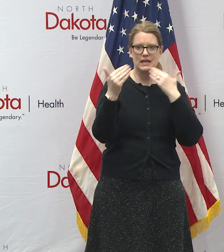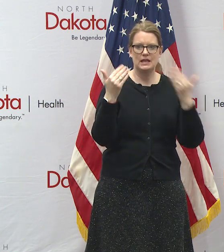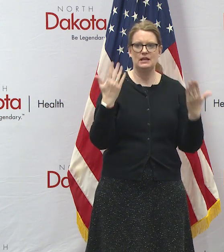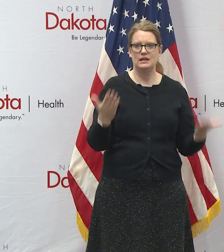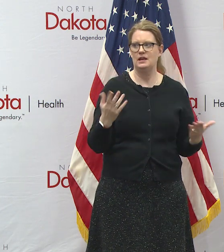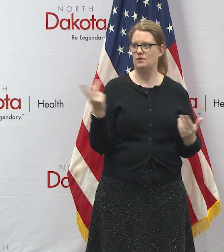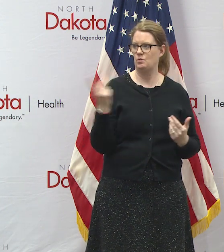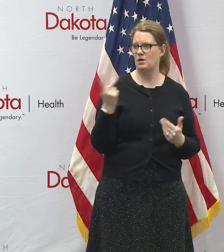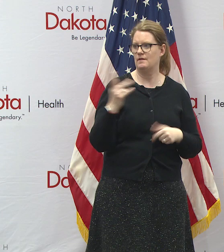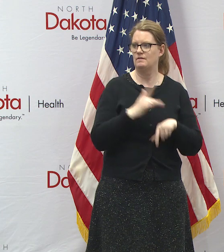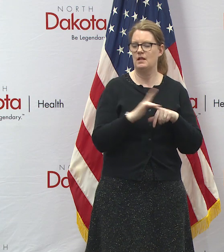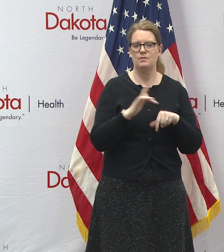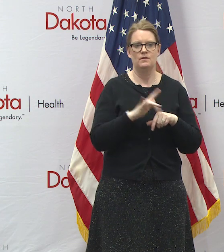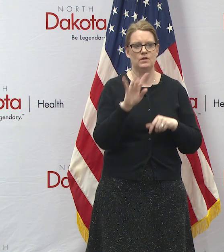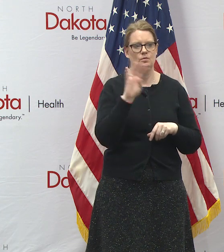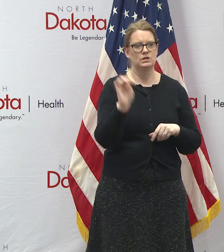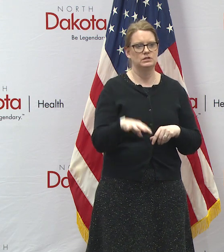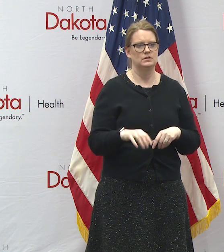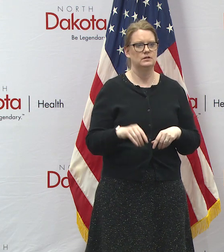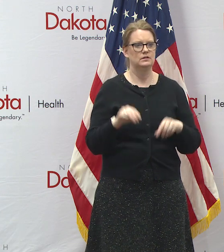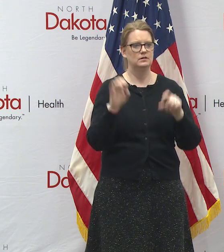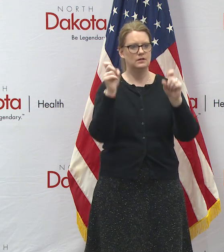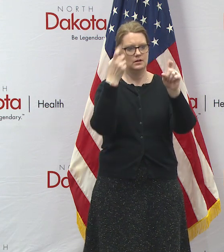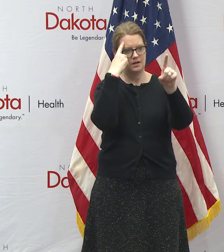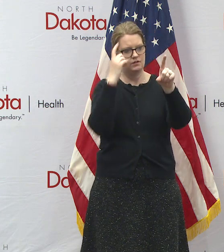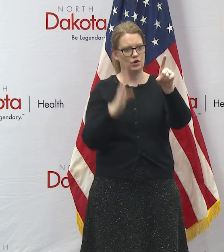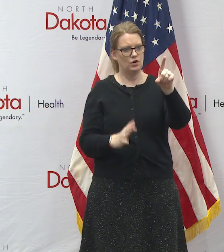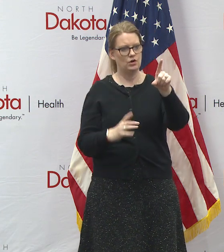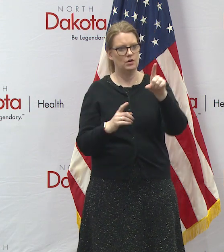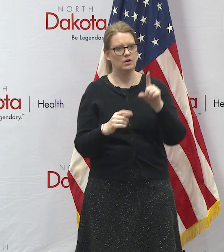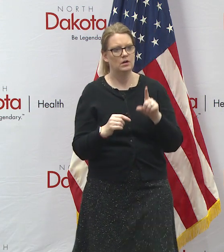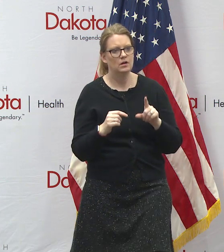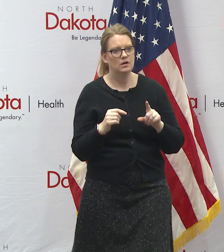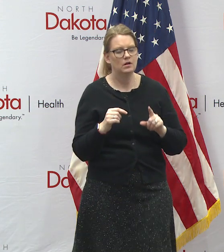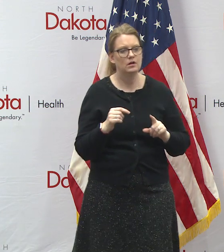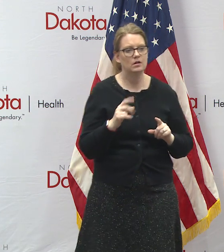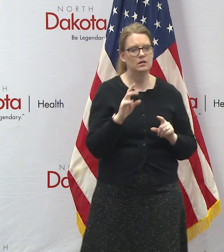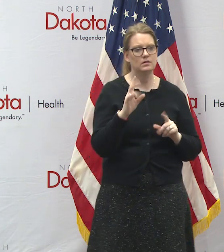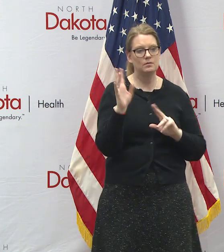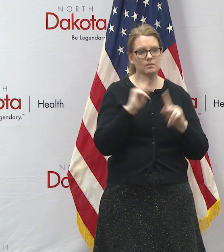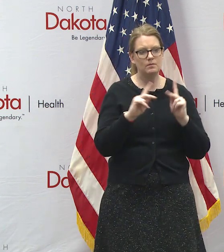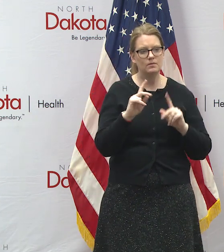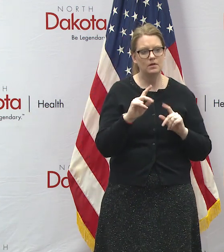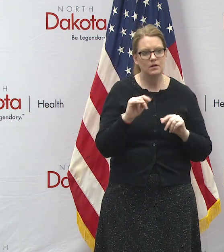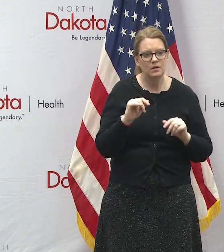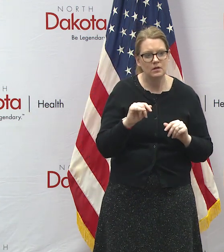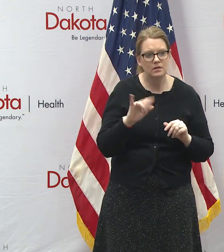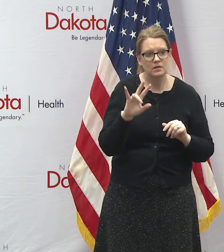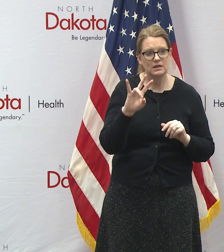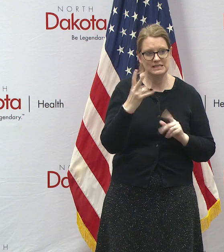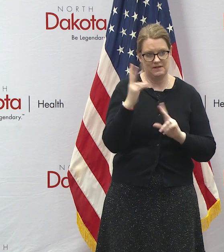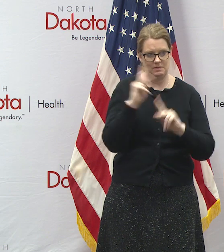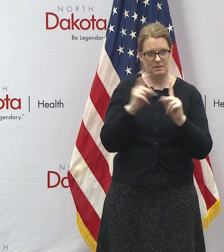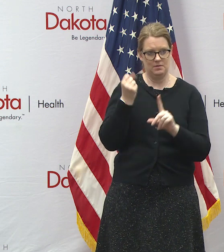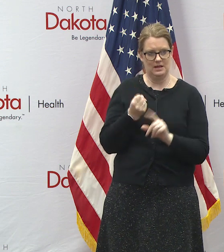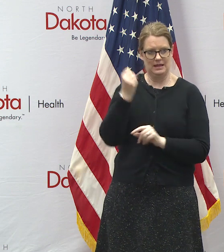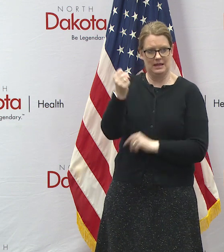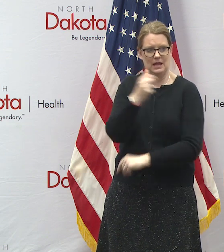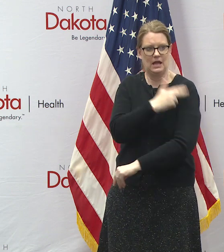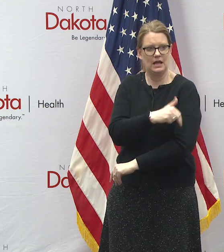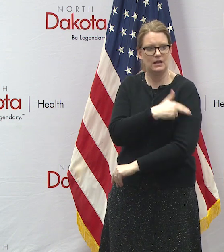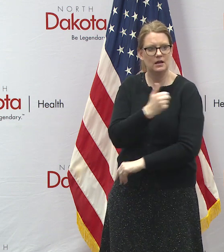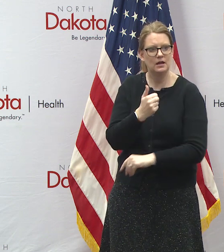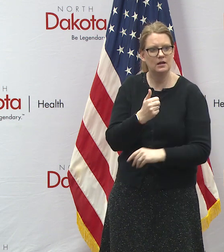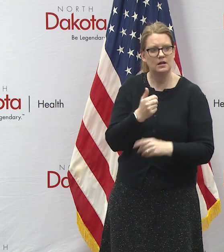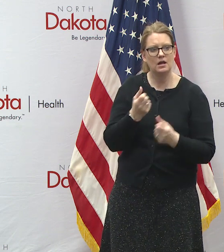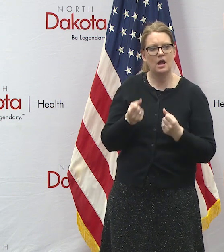brent and i are available for questions of the seven in the hospital right now or seven who have been hospitalized how many of the